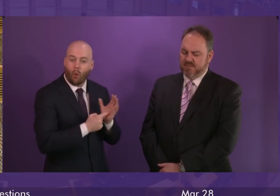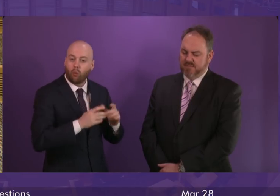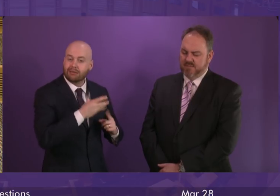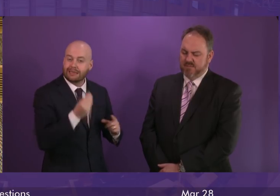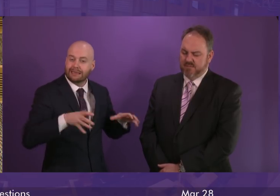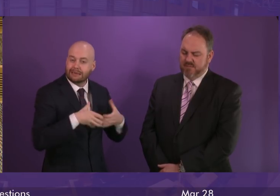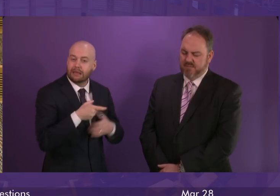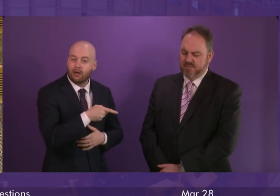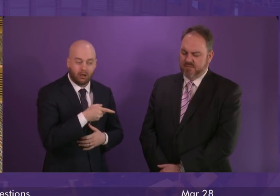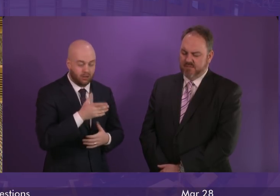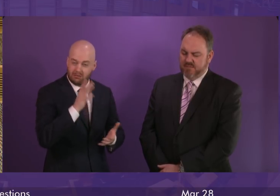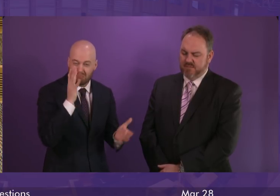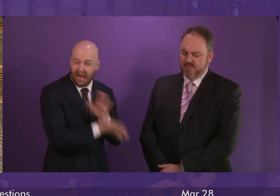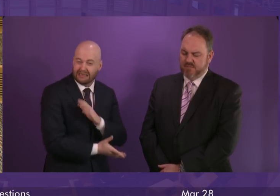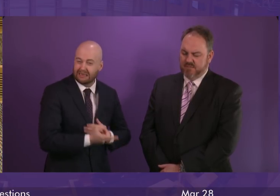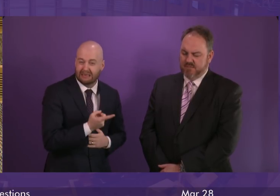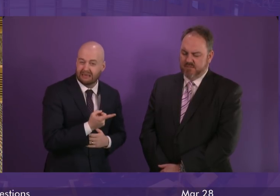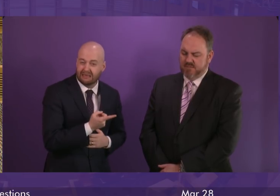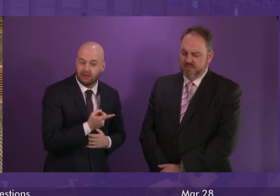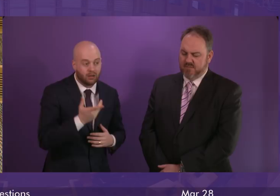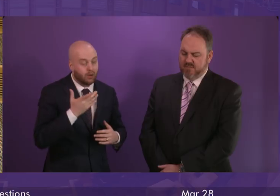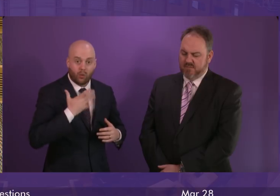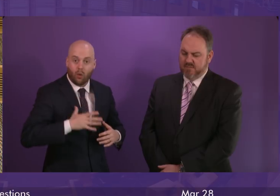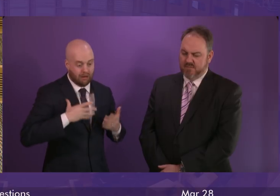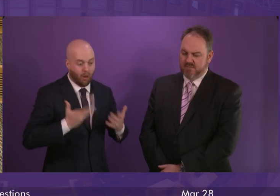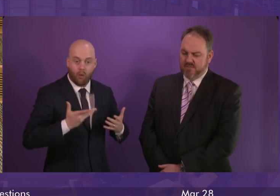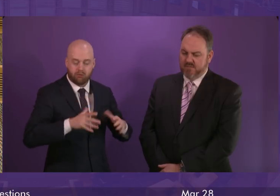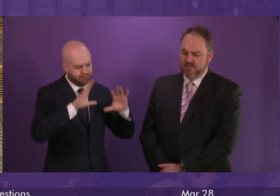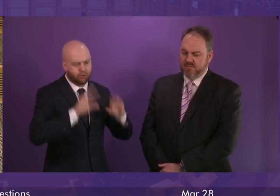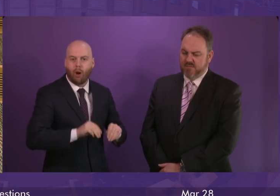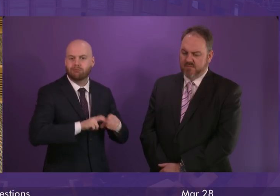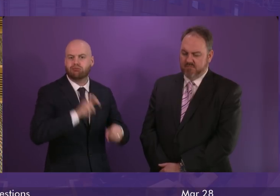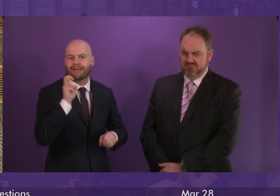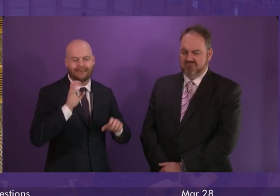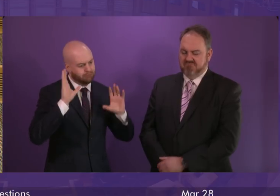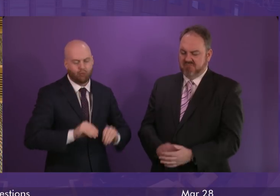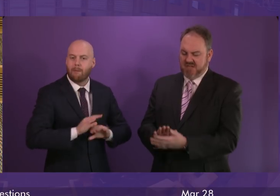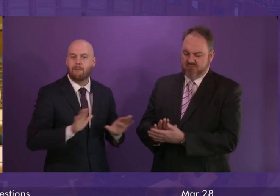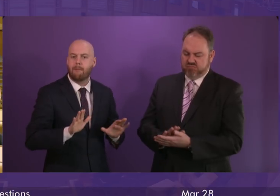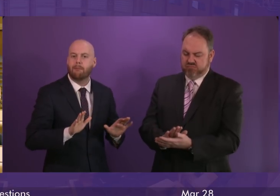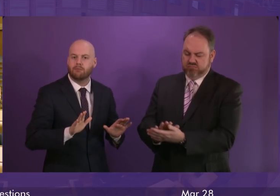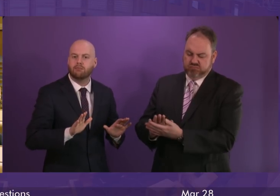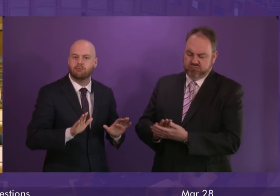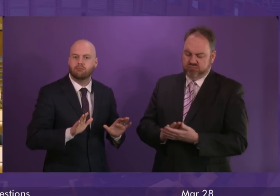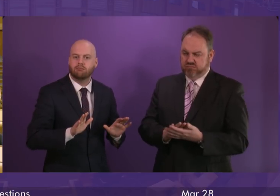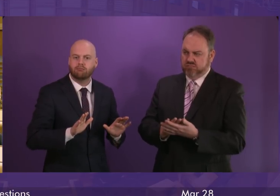that stopping Brexit altogether must be our top priority. And moreover,